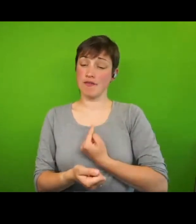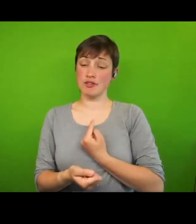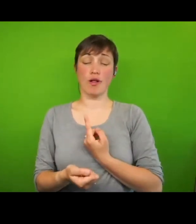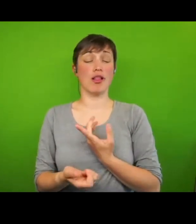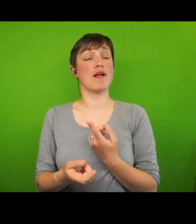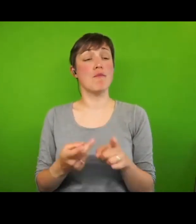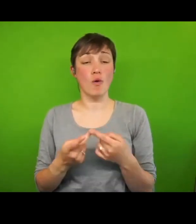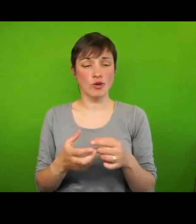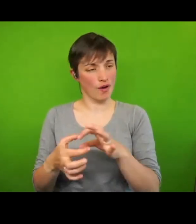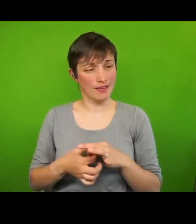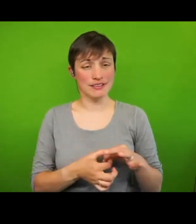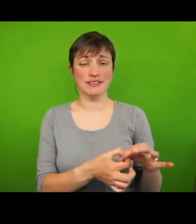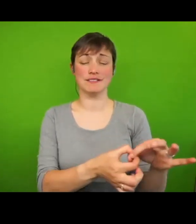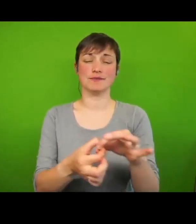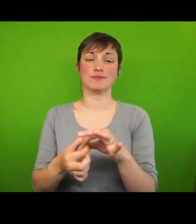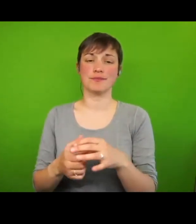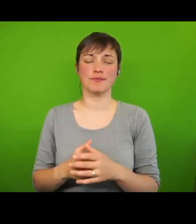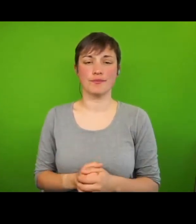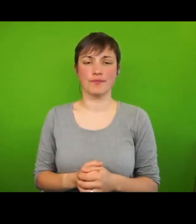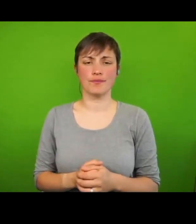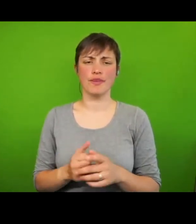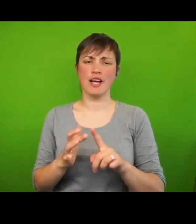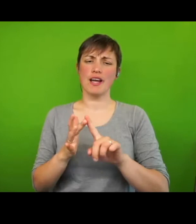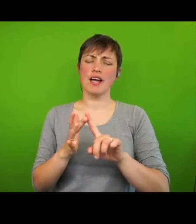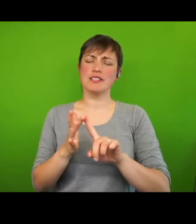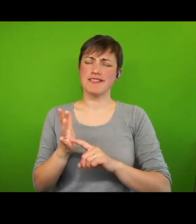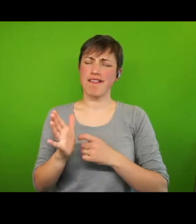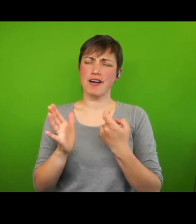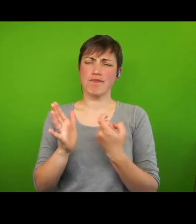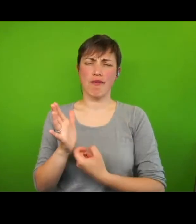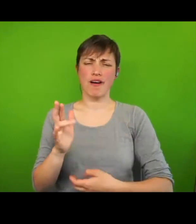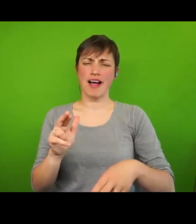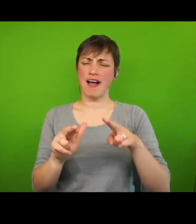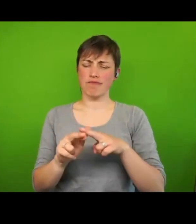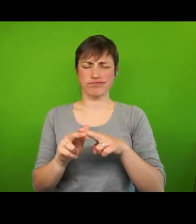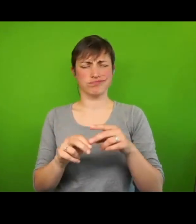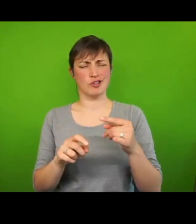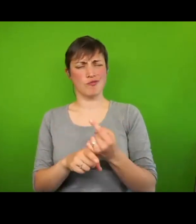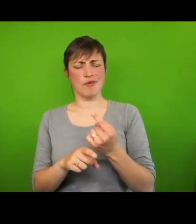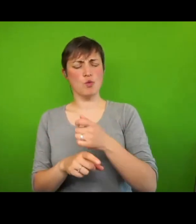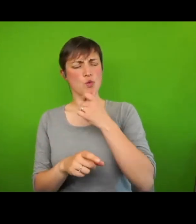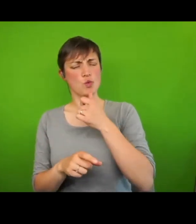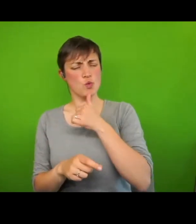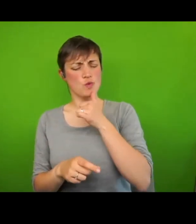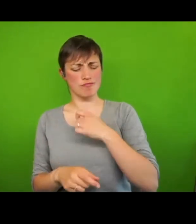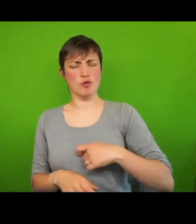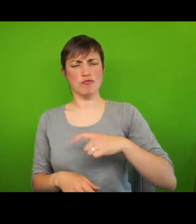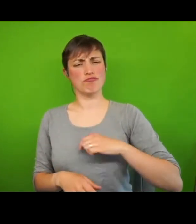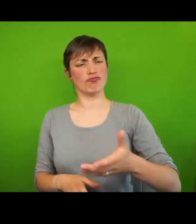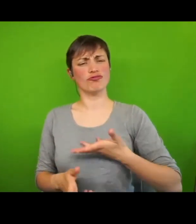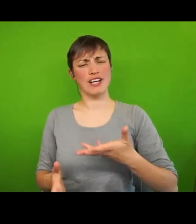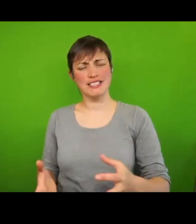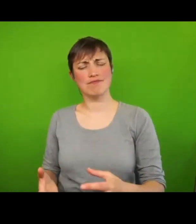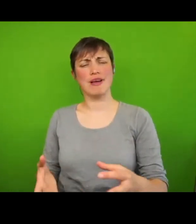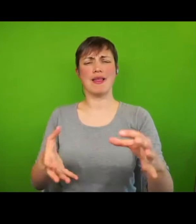The J.R.F. of the use of human rights in anti-poverty action reports that interviewees said human rights can give